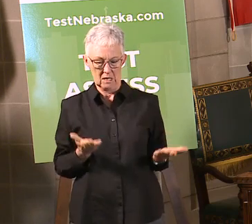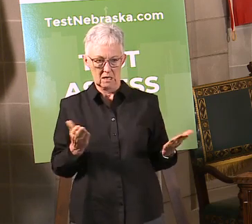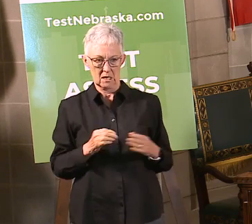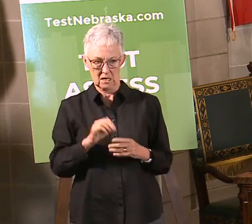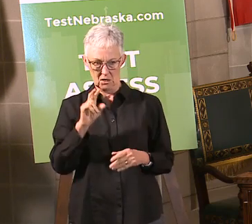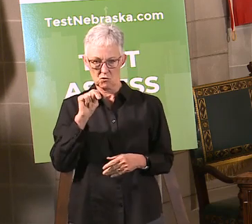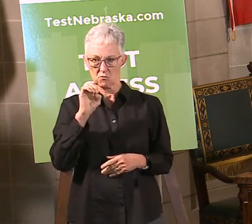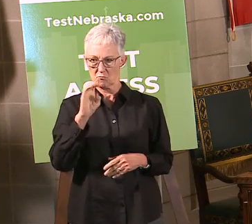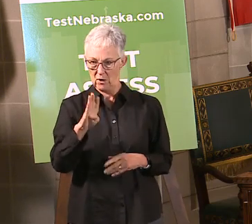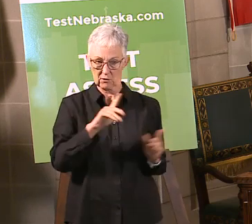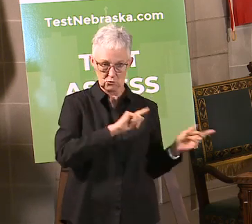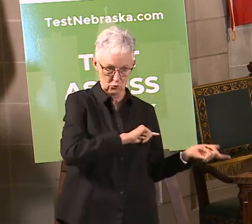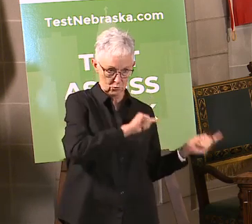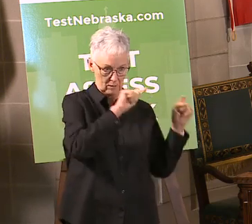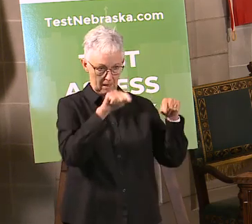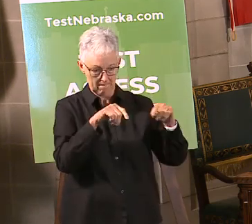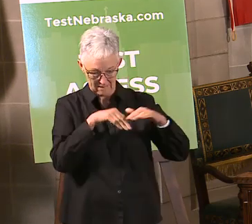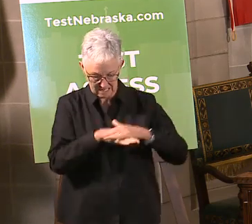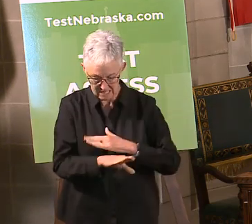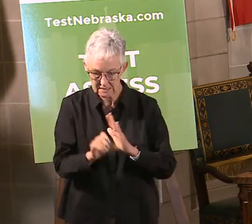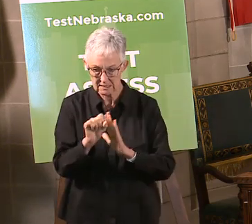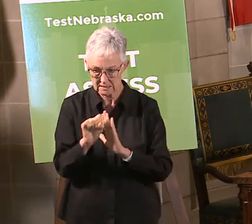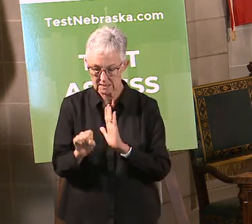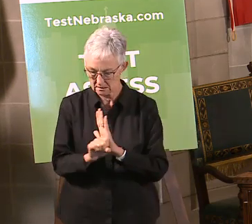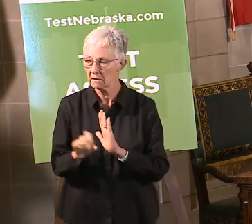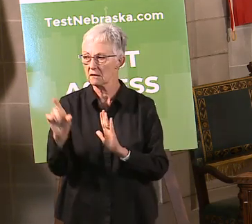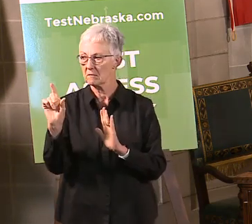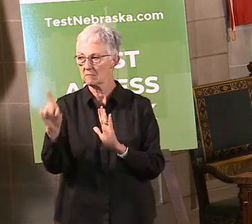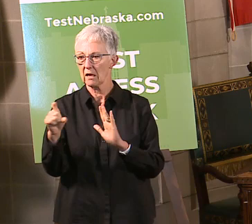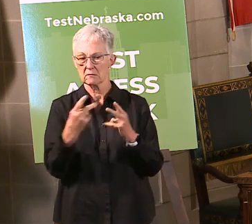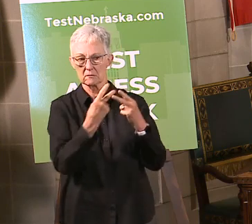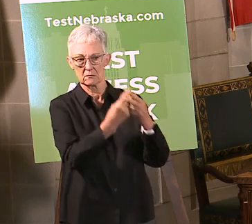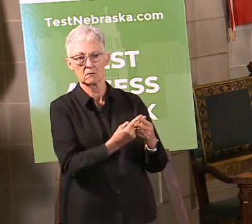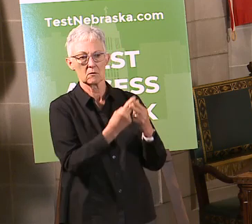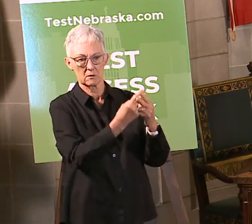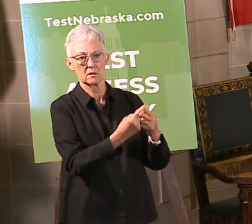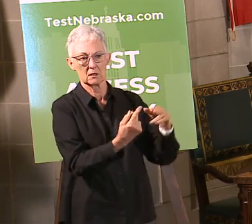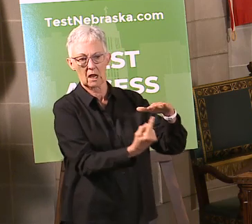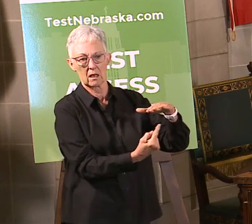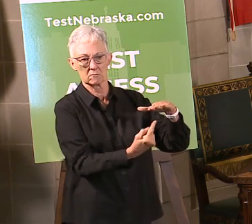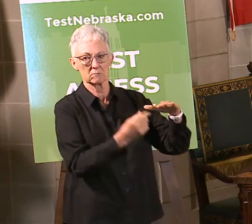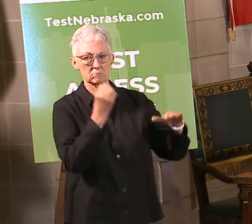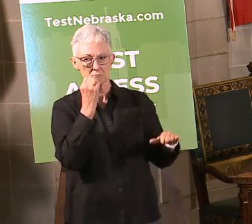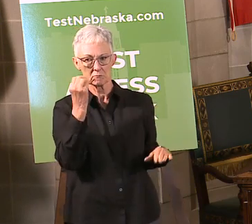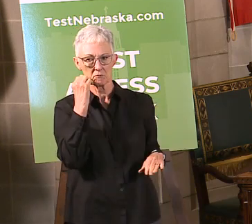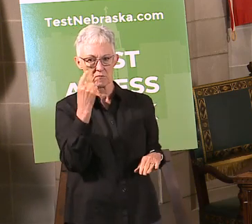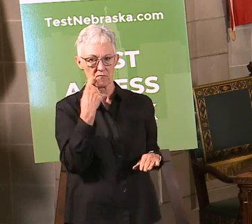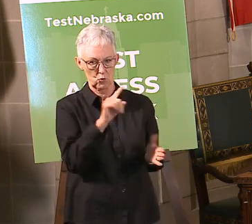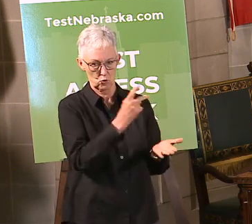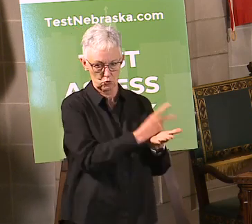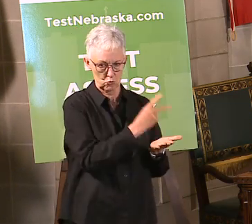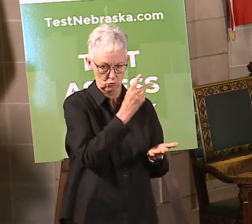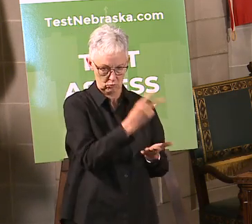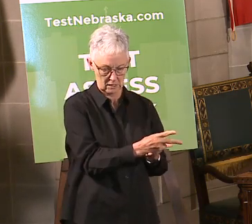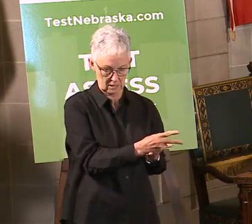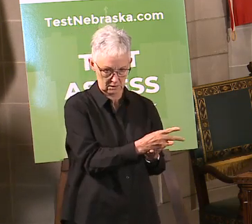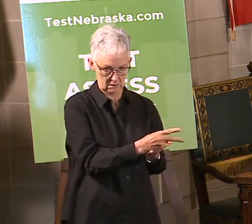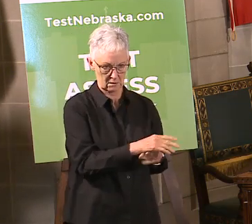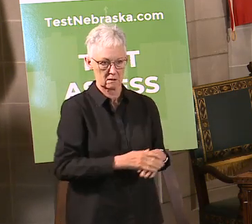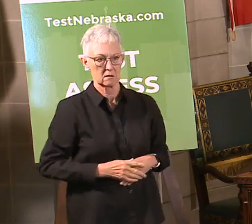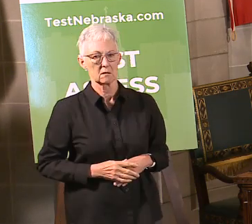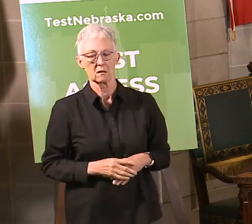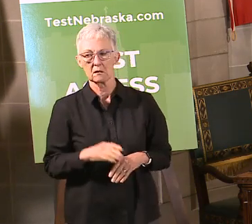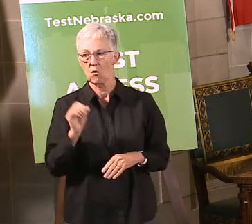weeks. Certainly if you're traveling internationally and you're coming here, we want you to quarantine for two weeks. It does not apply necessarily to, like, a truck driver who regularly